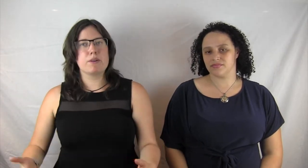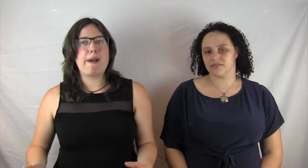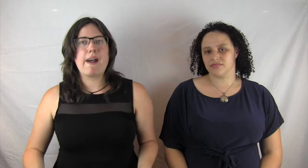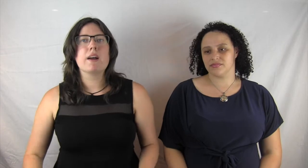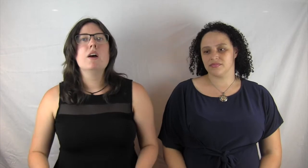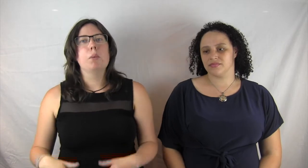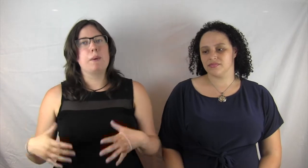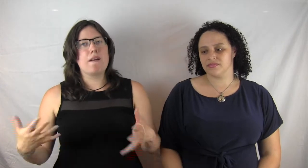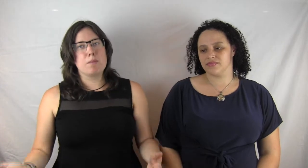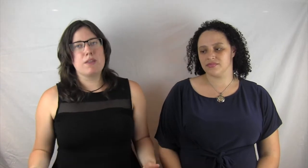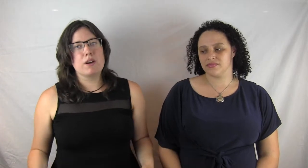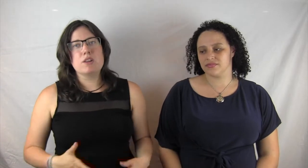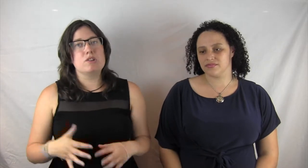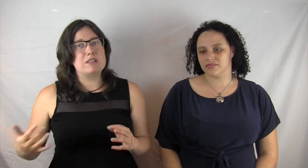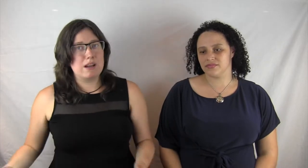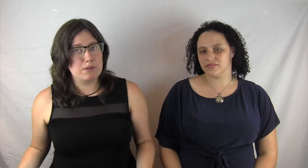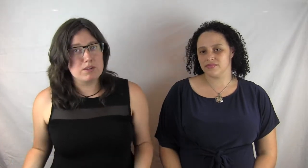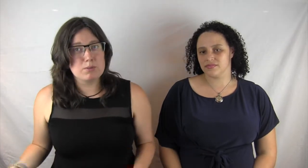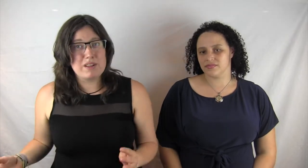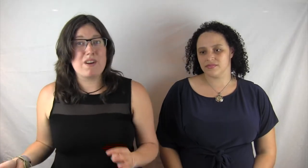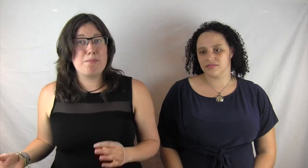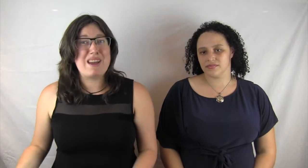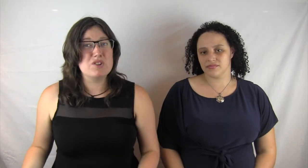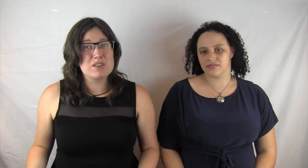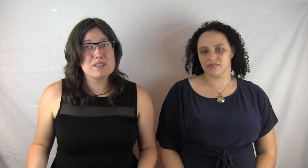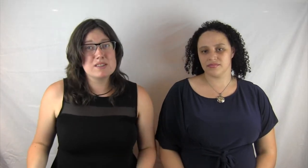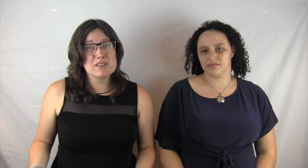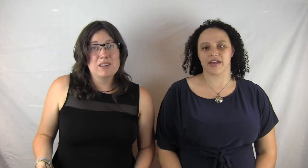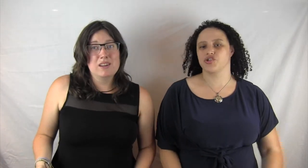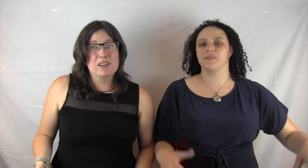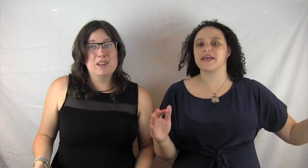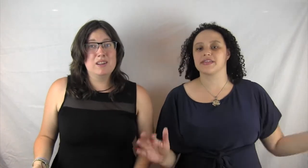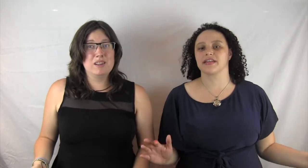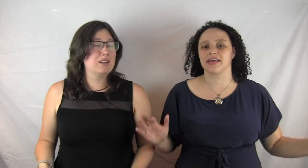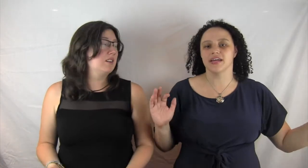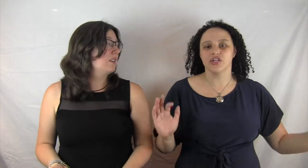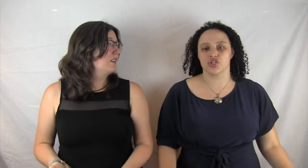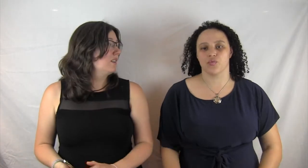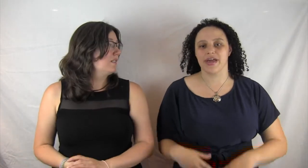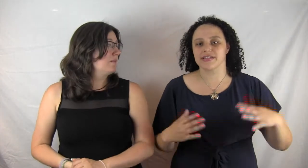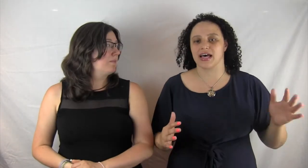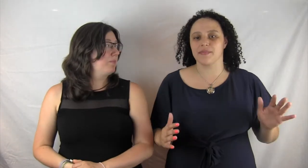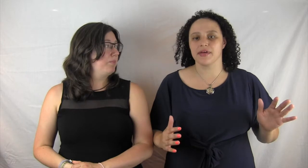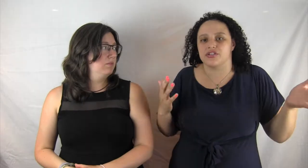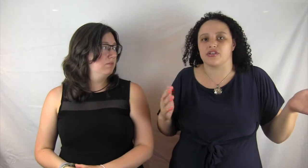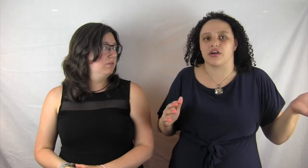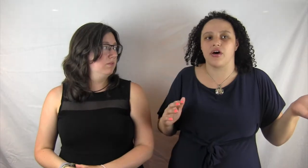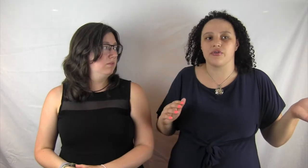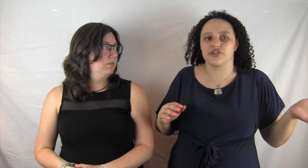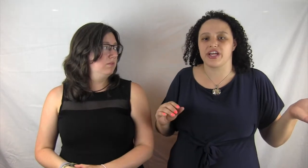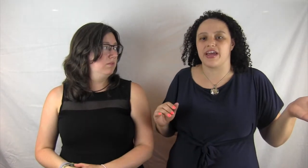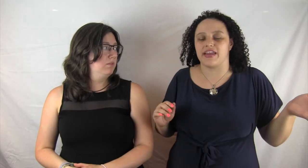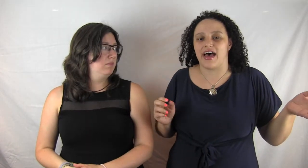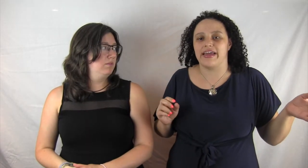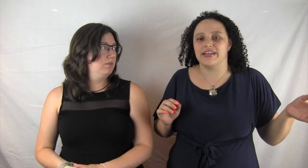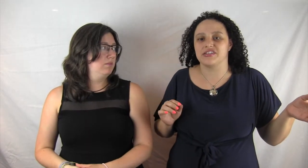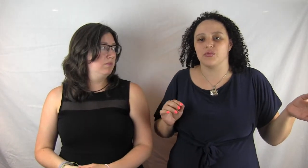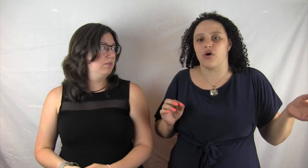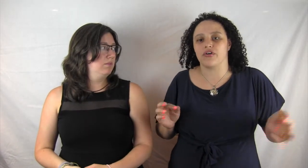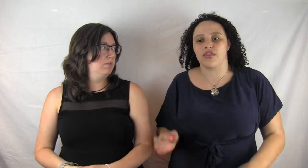mother back. Well, we have the mother and she's dead within 25 pages. Yeah. She basically, she wakes up, she's like, oh shit, I need some water.